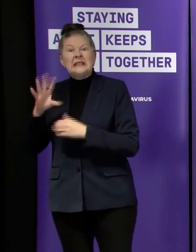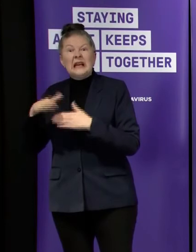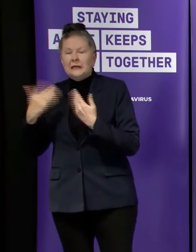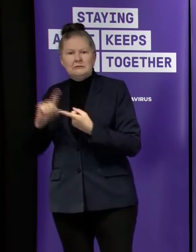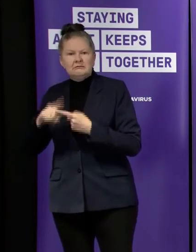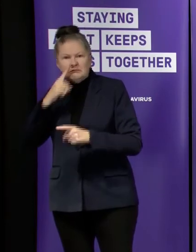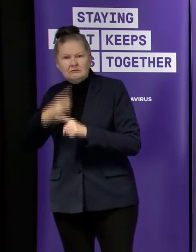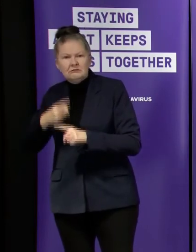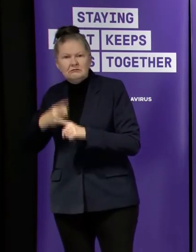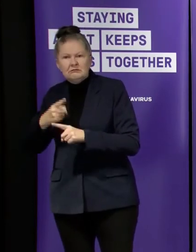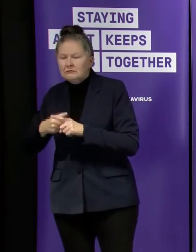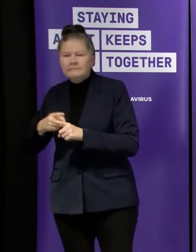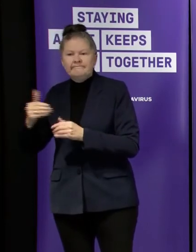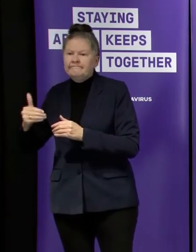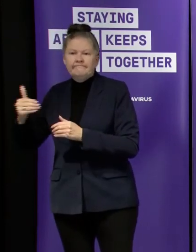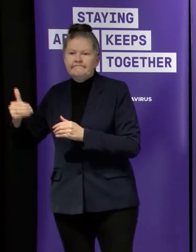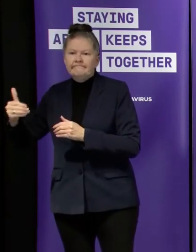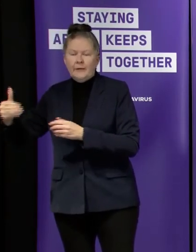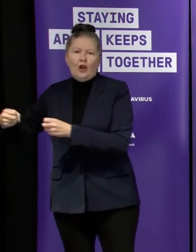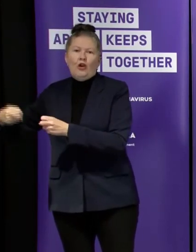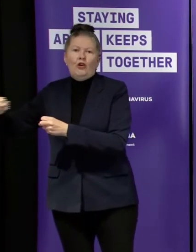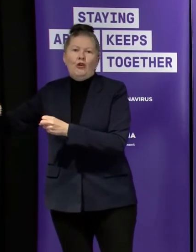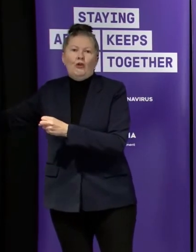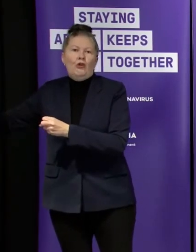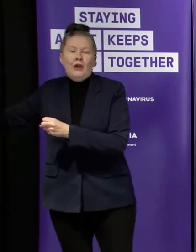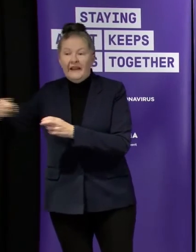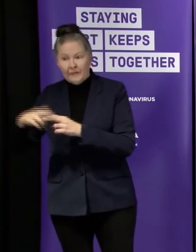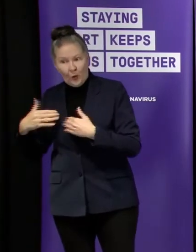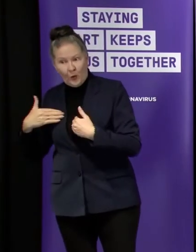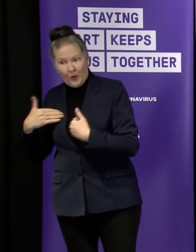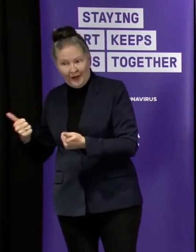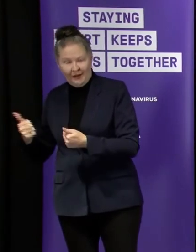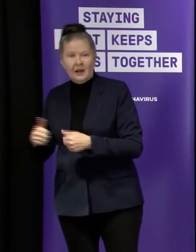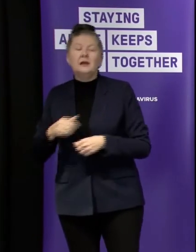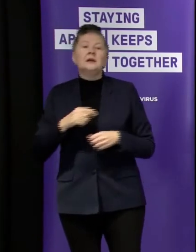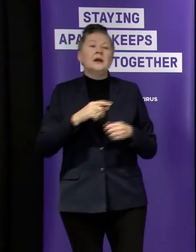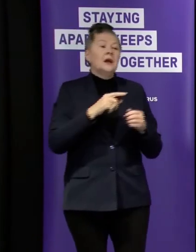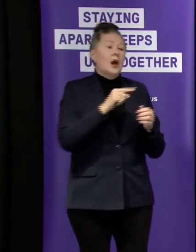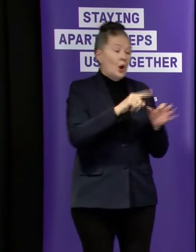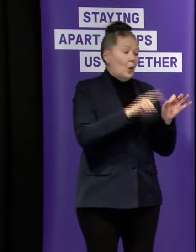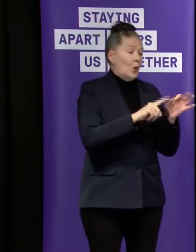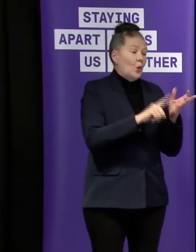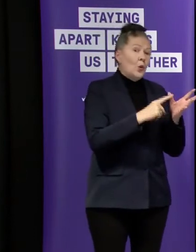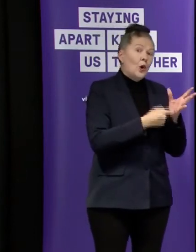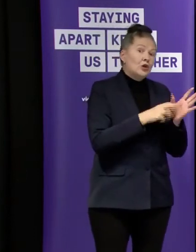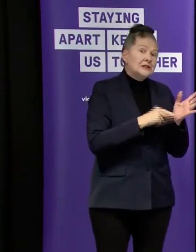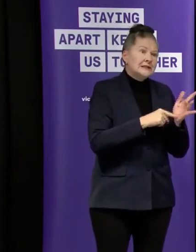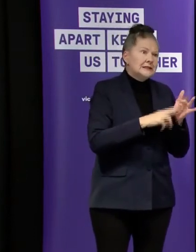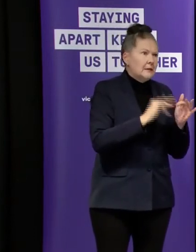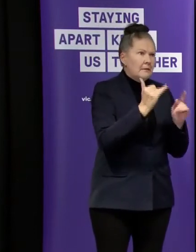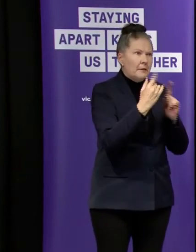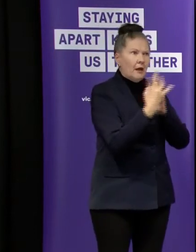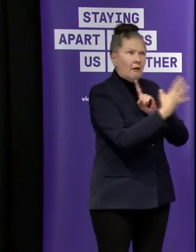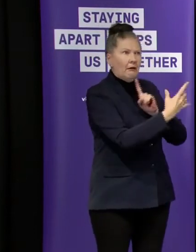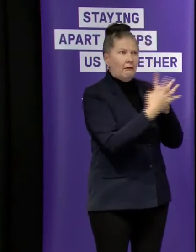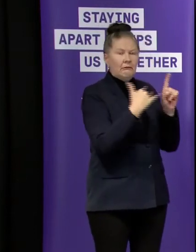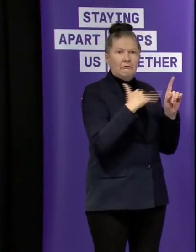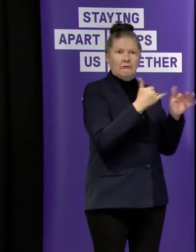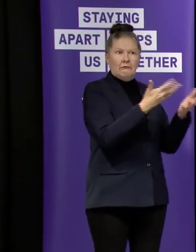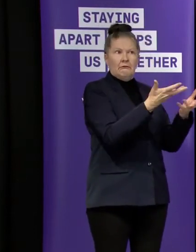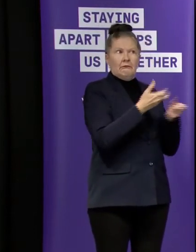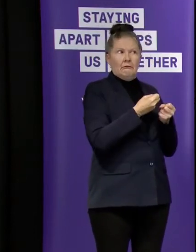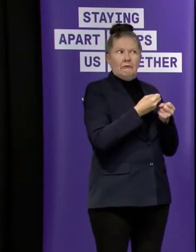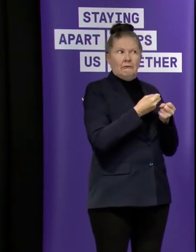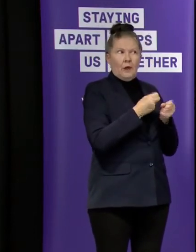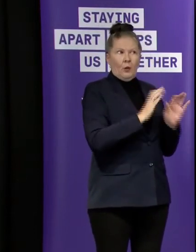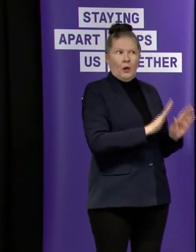10 days then it will be longer than that quarantine is for well people that have been exposed that are at risk and that's to do with how long it takes to